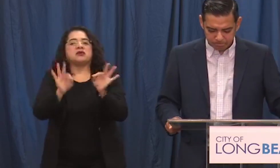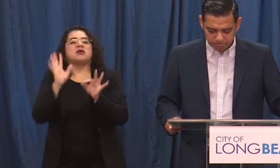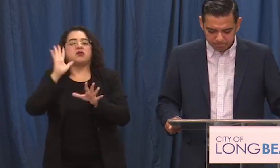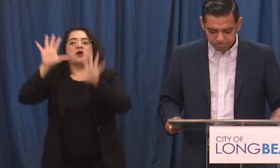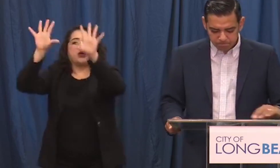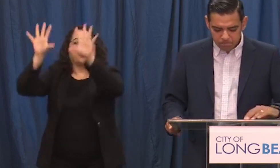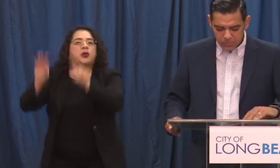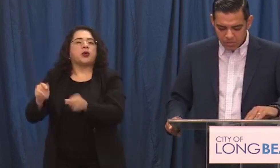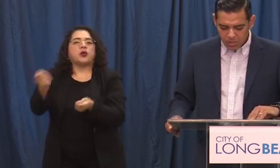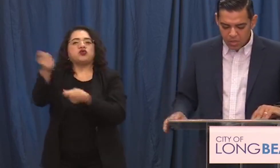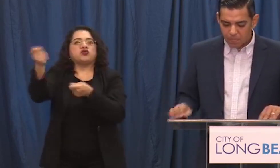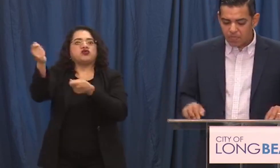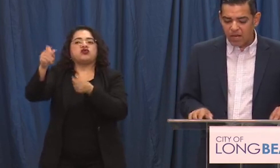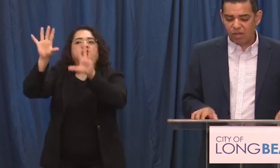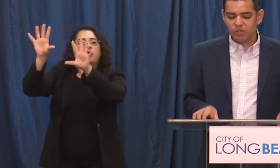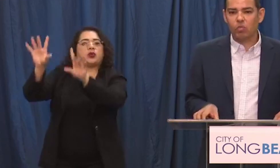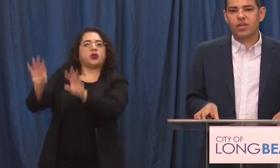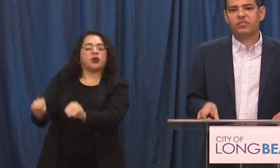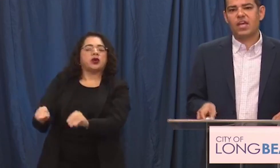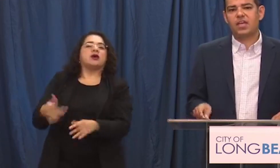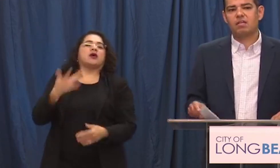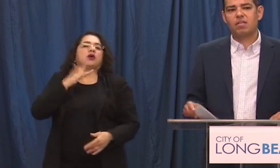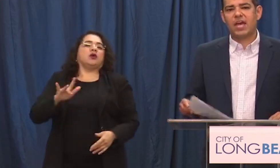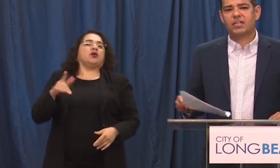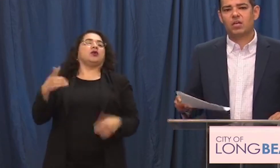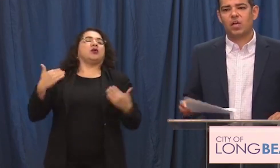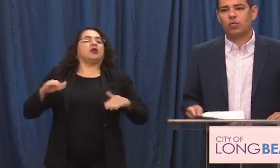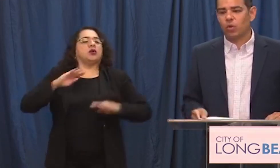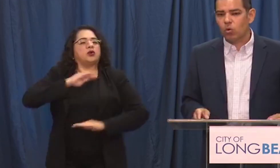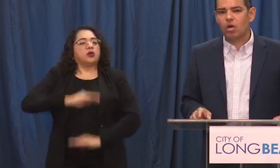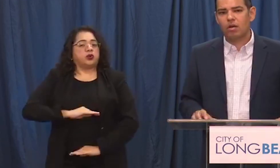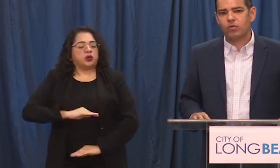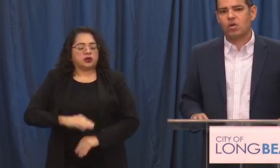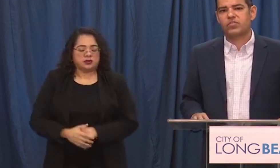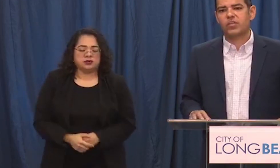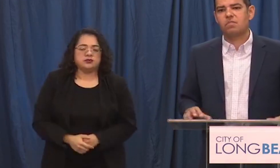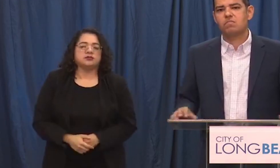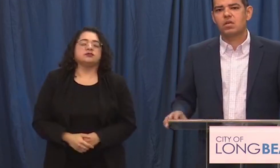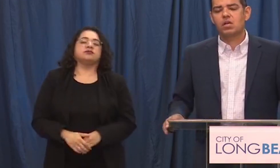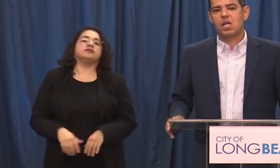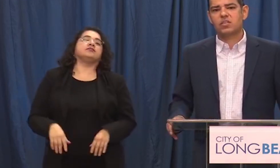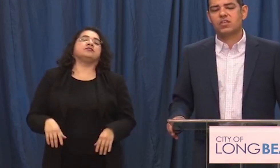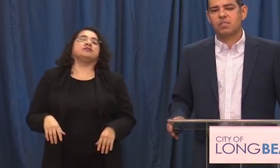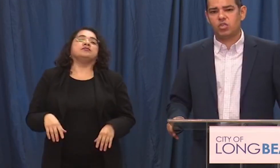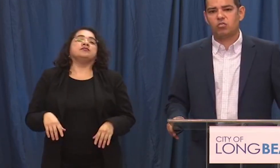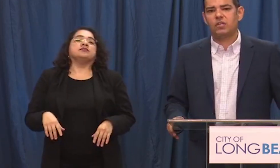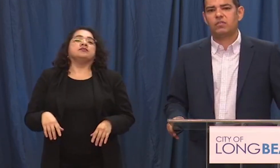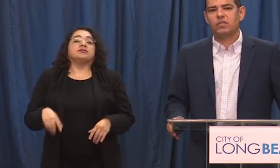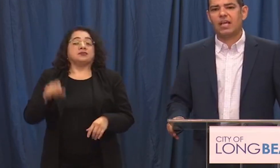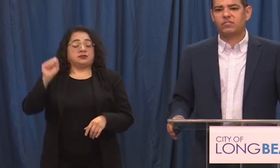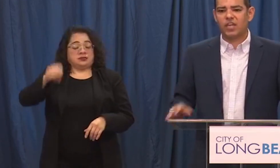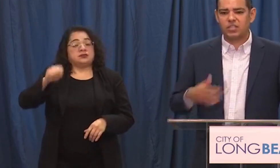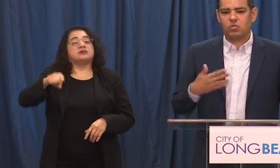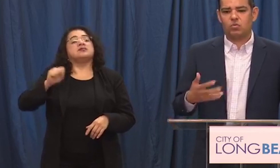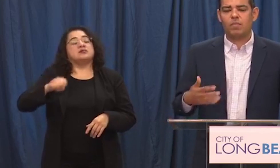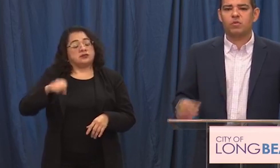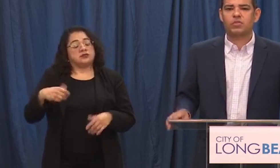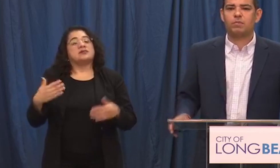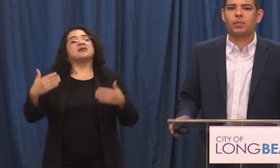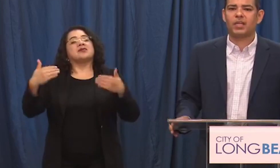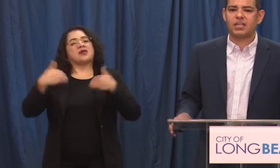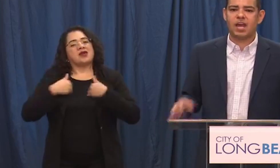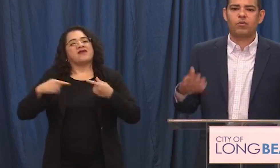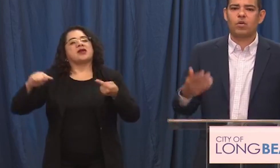quickly. I also want to say that there were of course some some injuries last night to